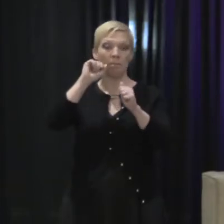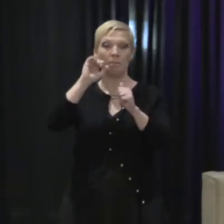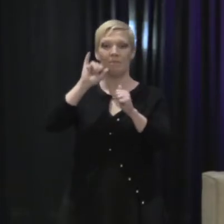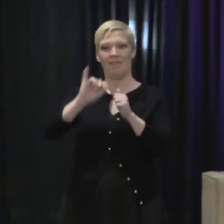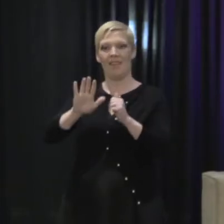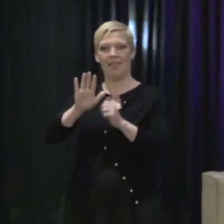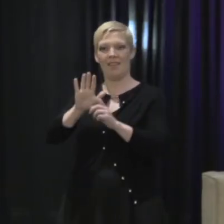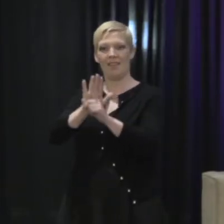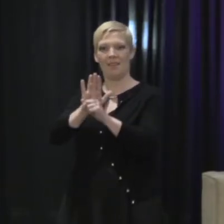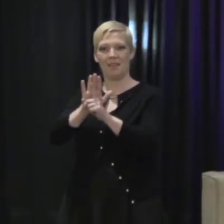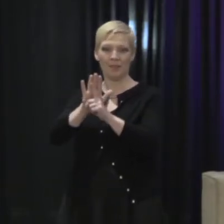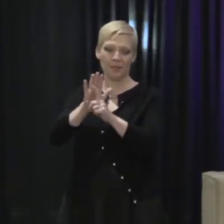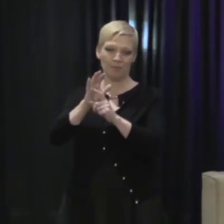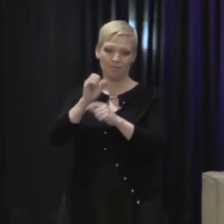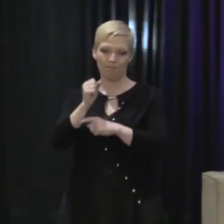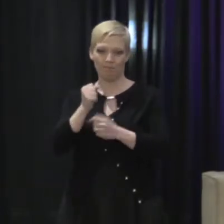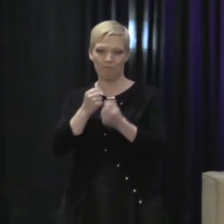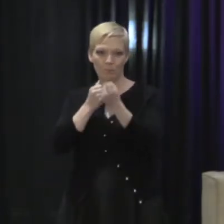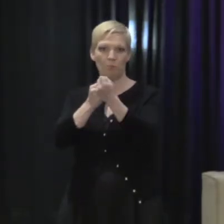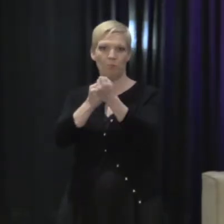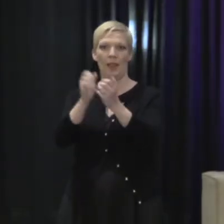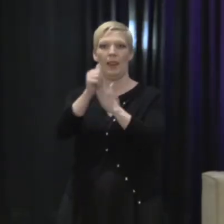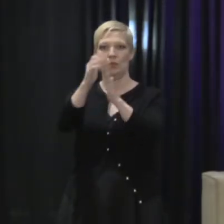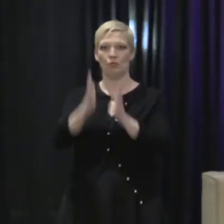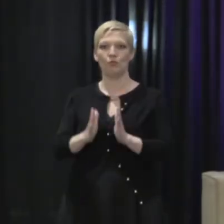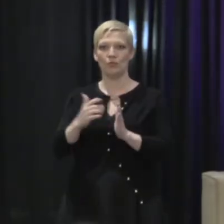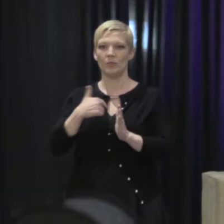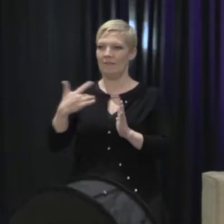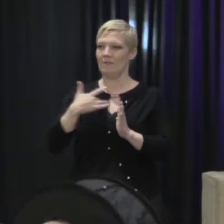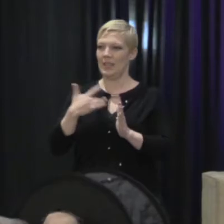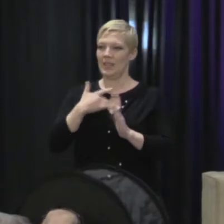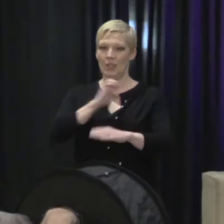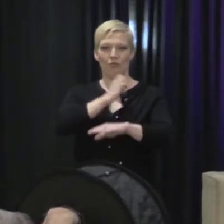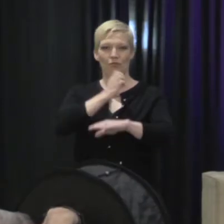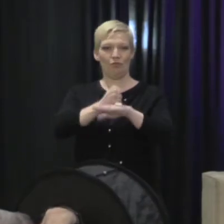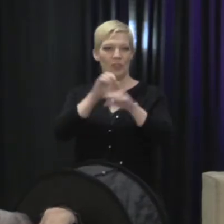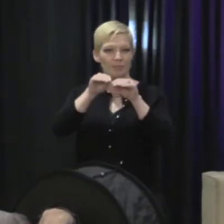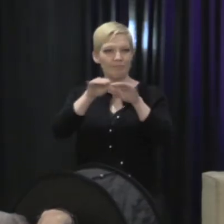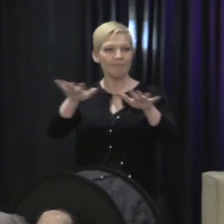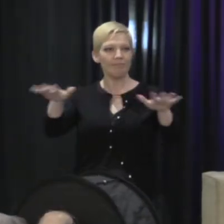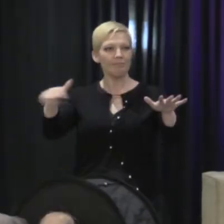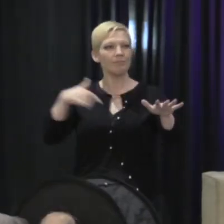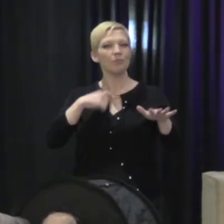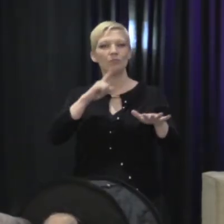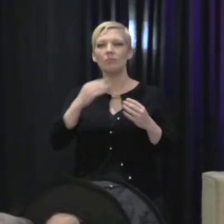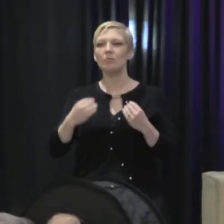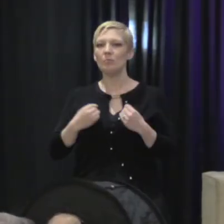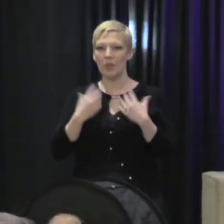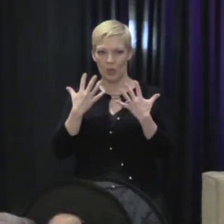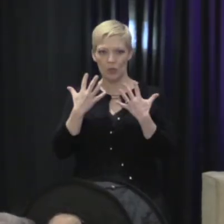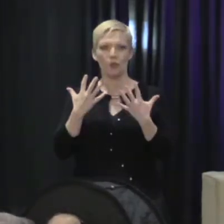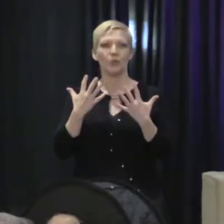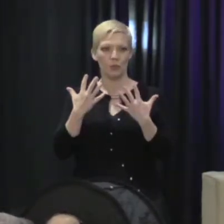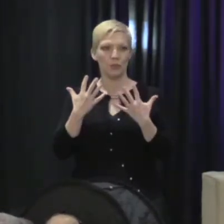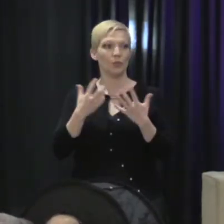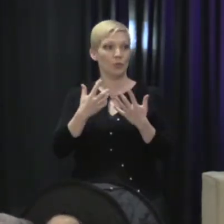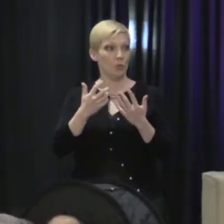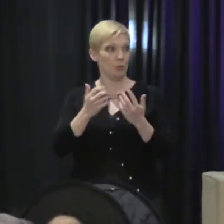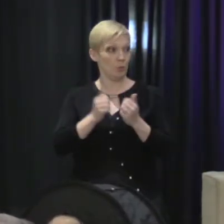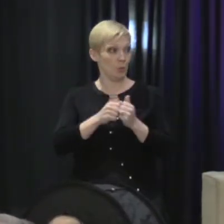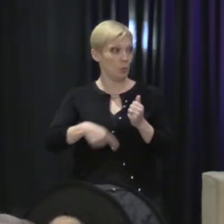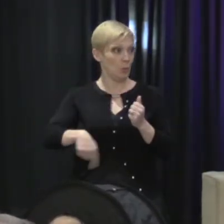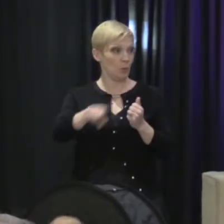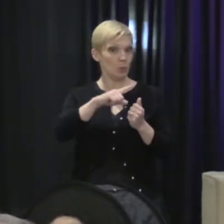immense collective energy in this room. And just looking across this room, I am so inspired by all of you and